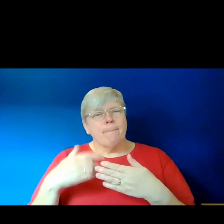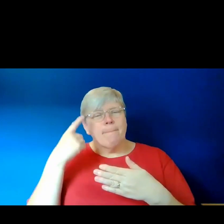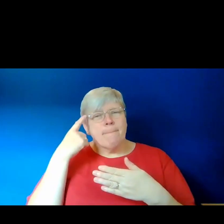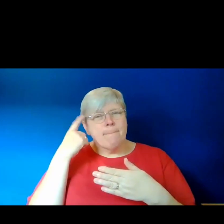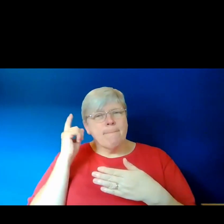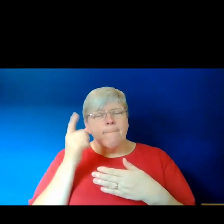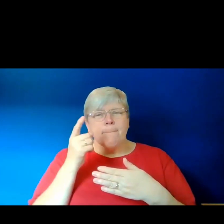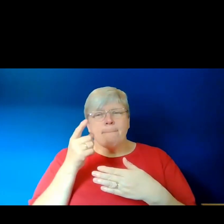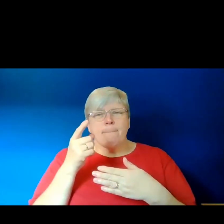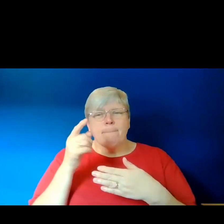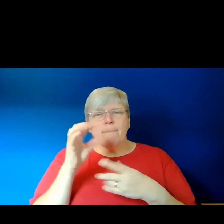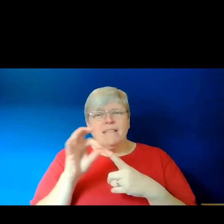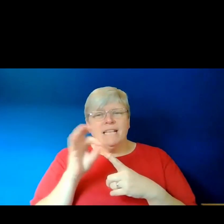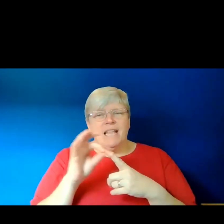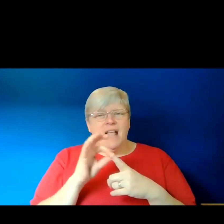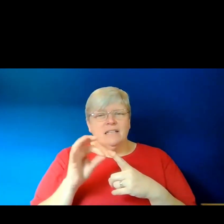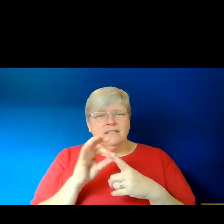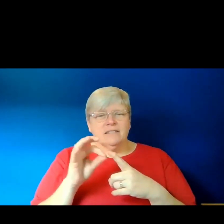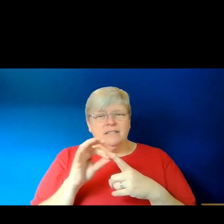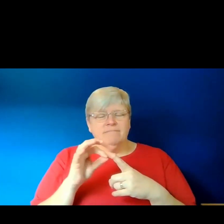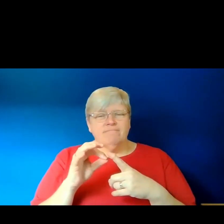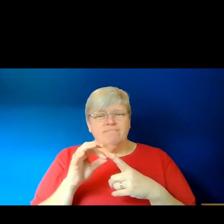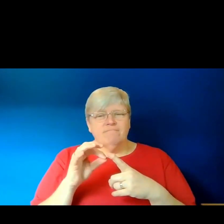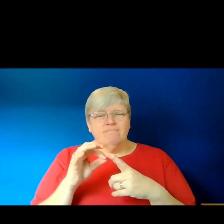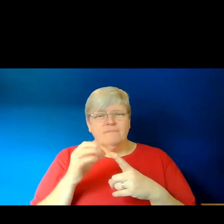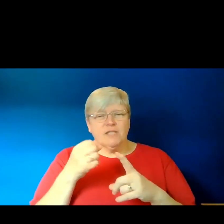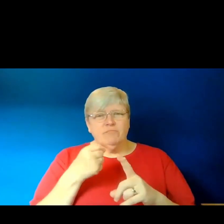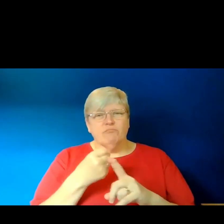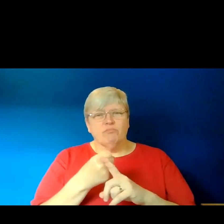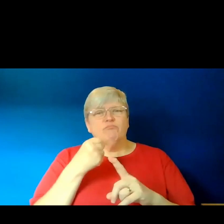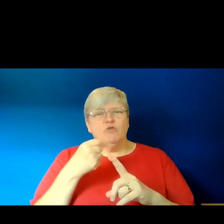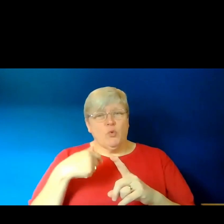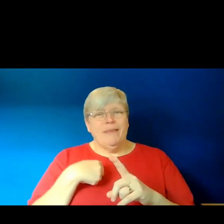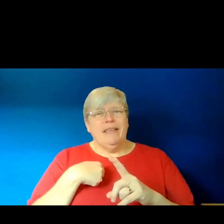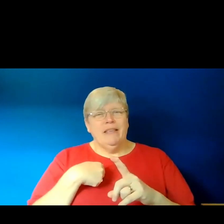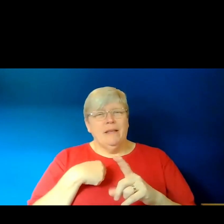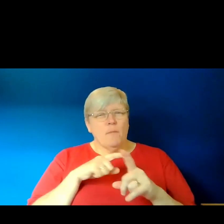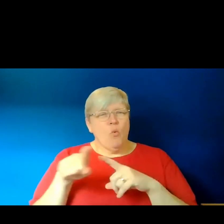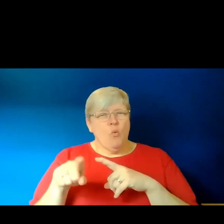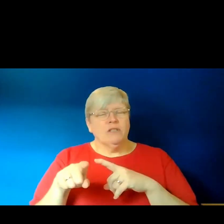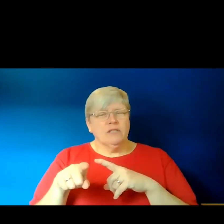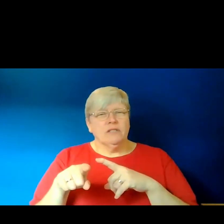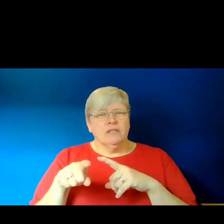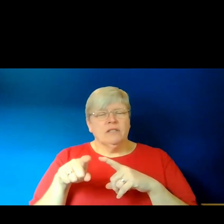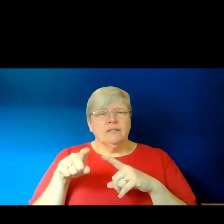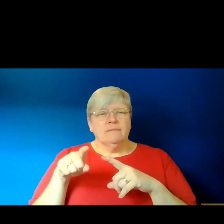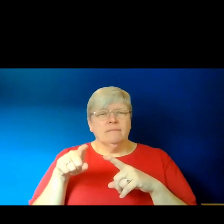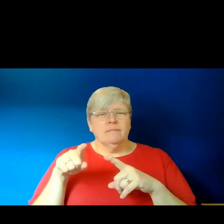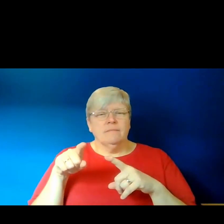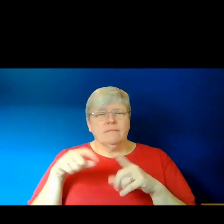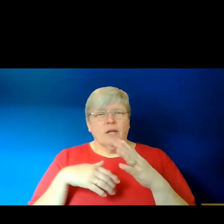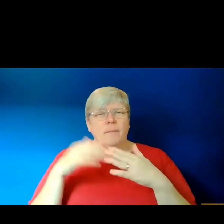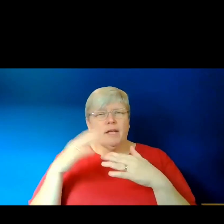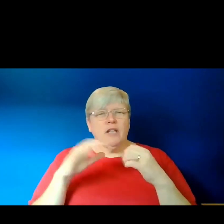which details spoke most to me and which details built up her character